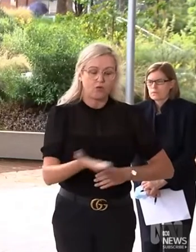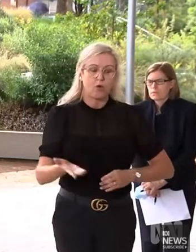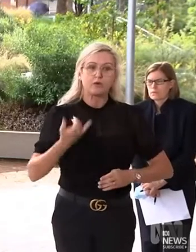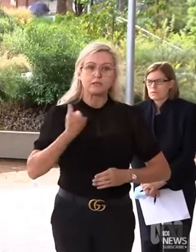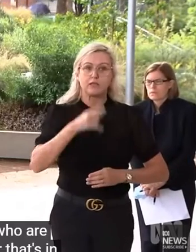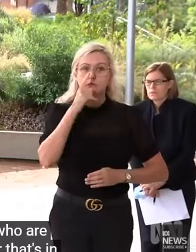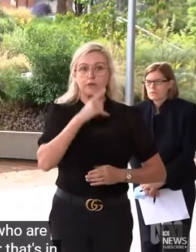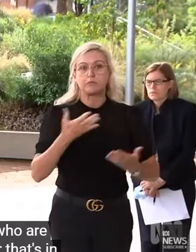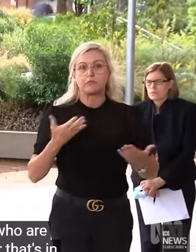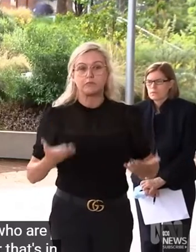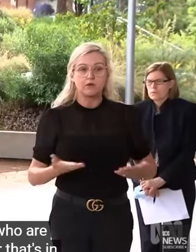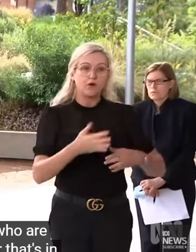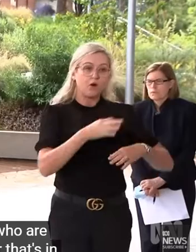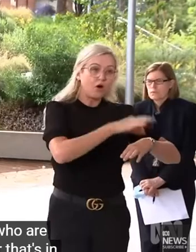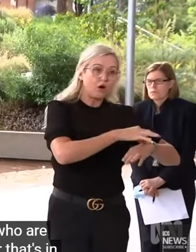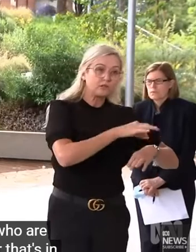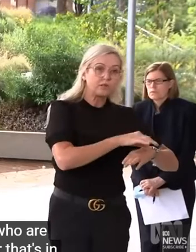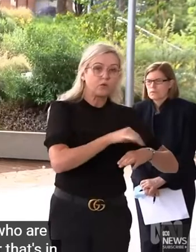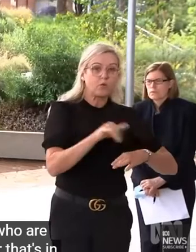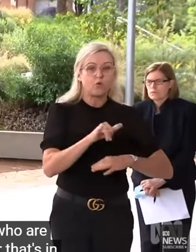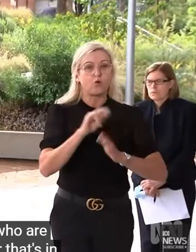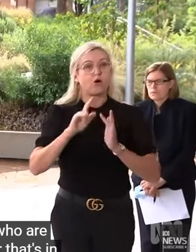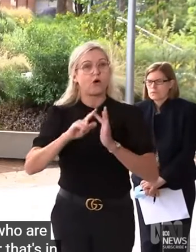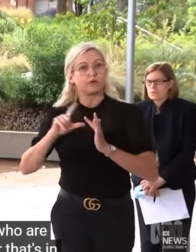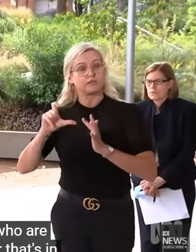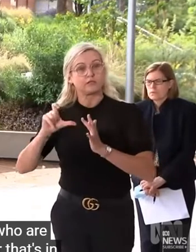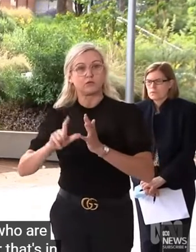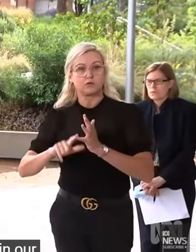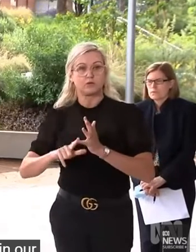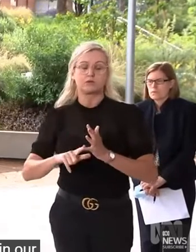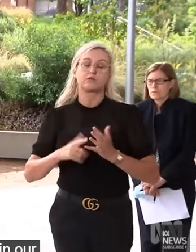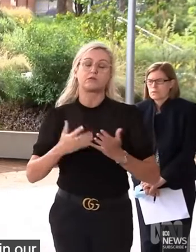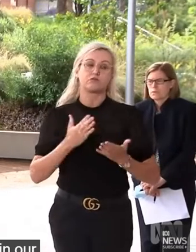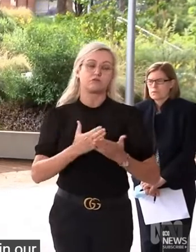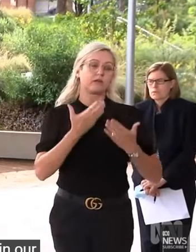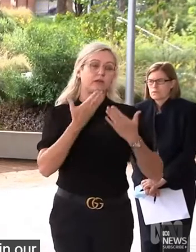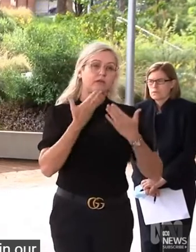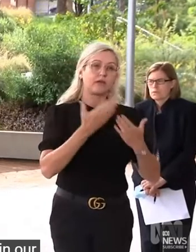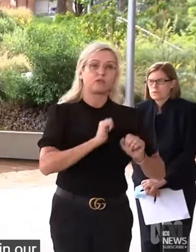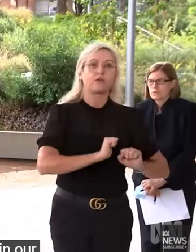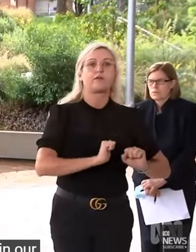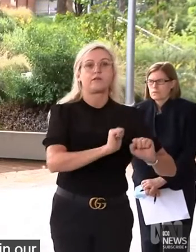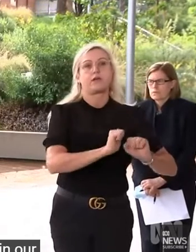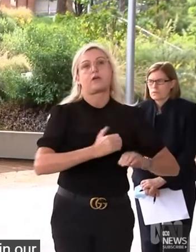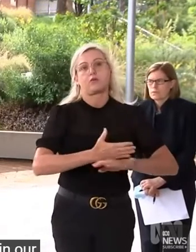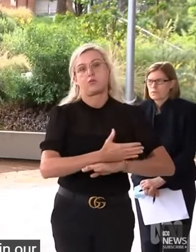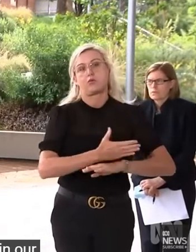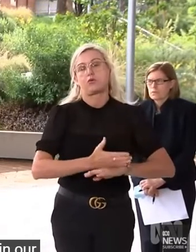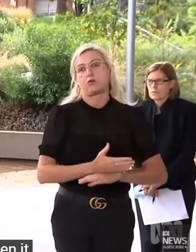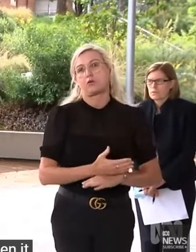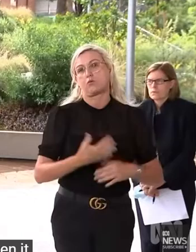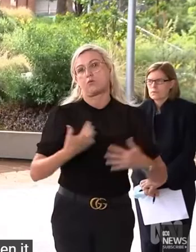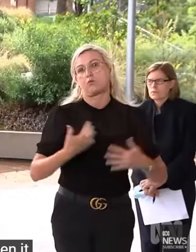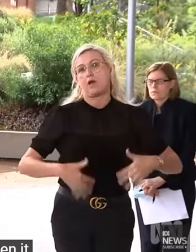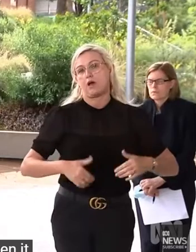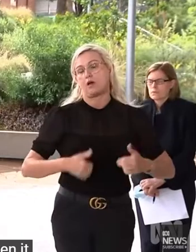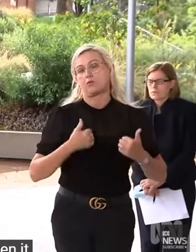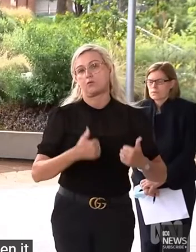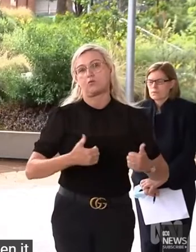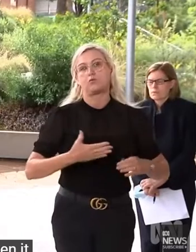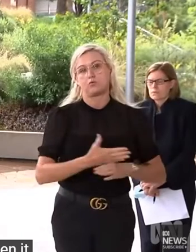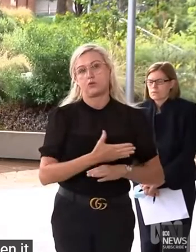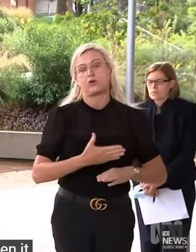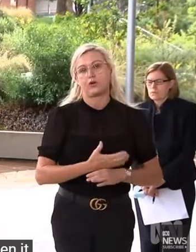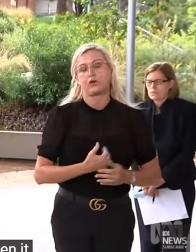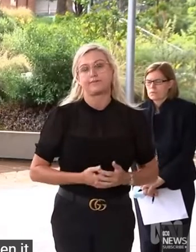that's in our hospitals and in our ICUs. I want to continue to thank them for the work that they do. And they are doing an amazing job. There's